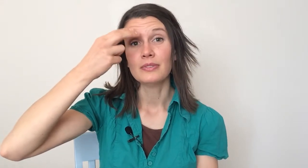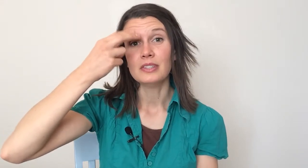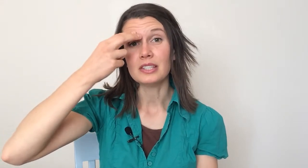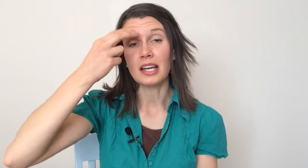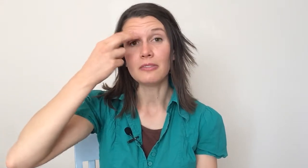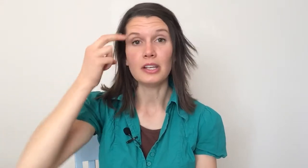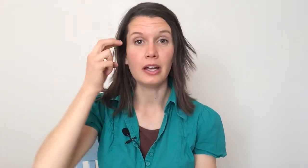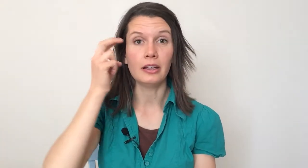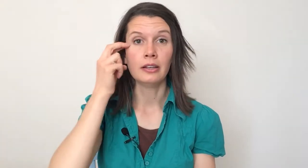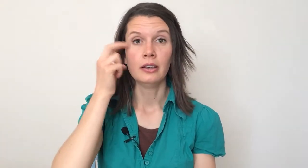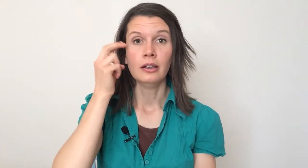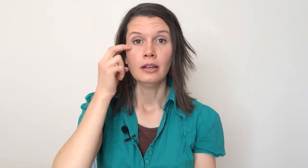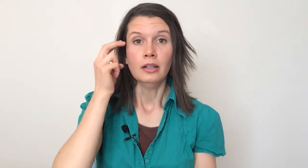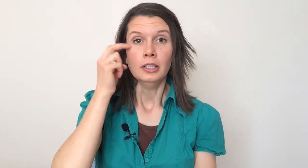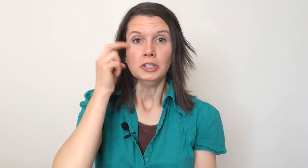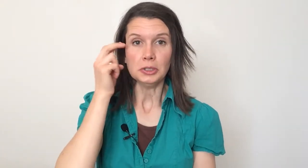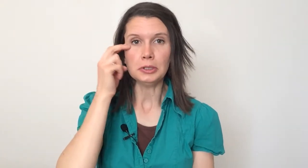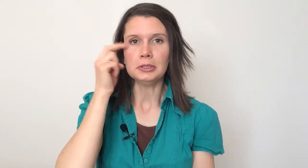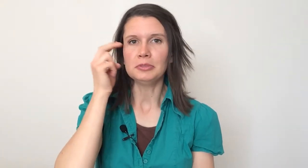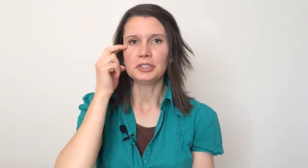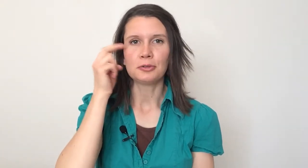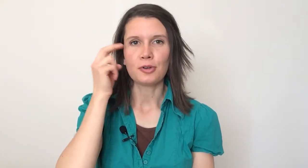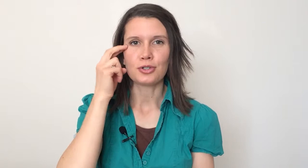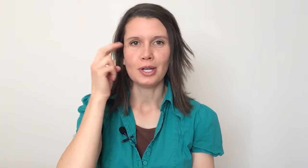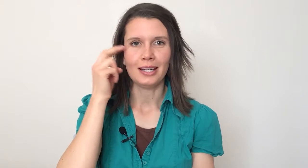Side of the eye. Oh, I'm just so frustrated.